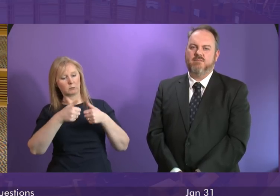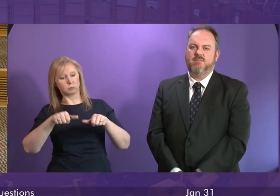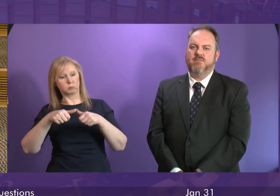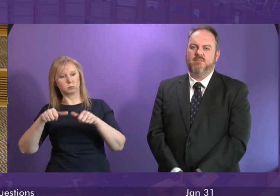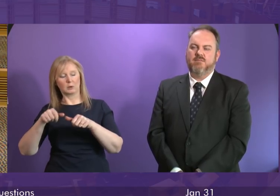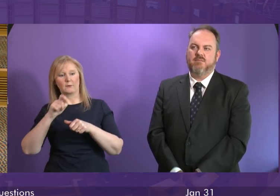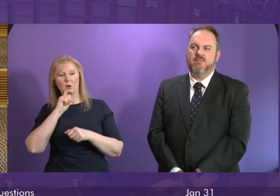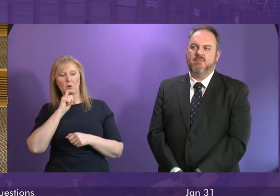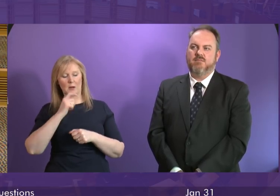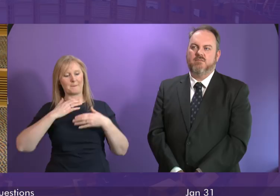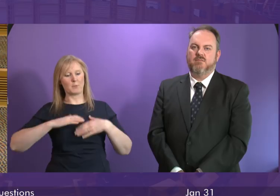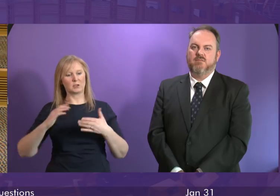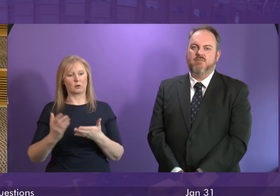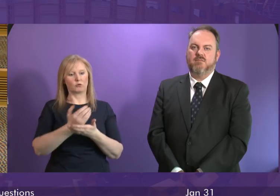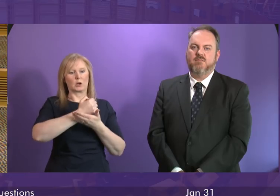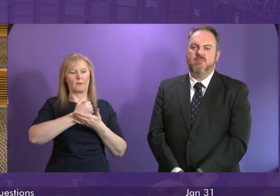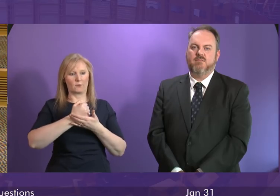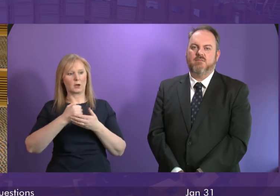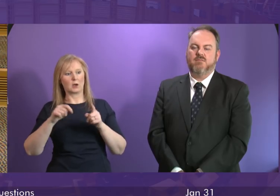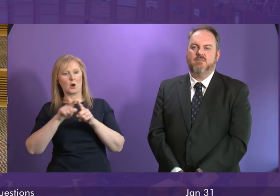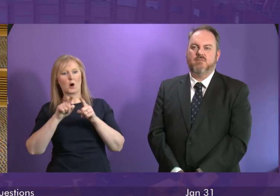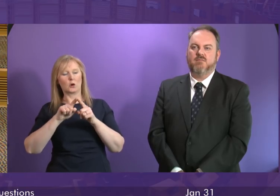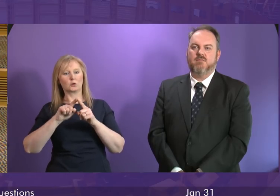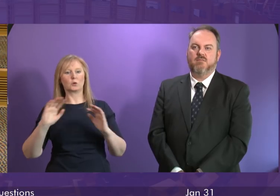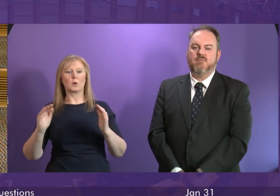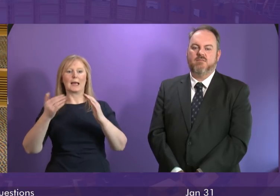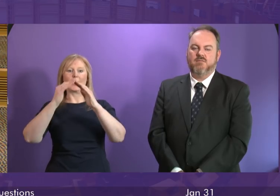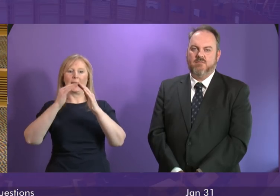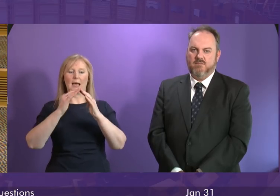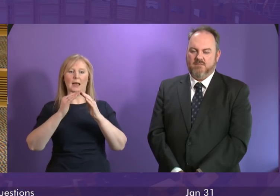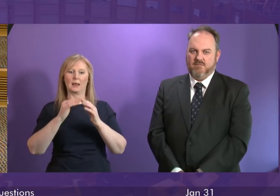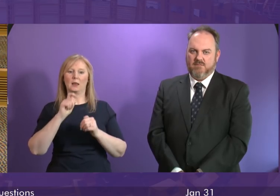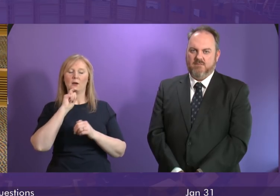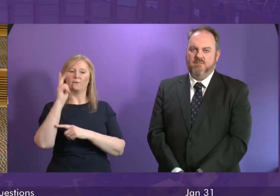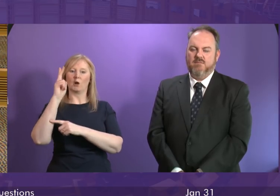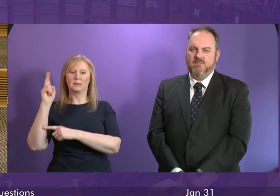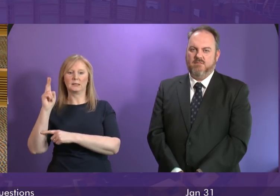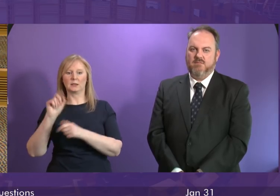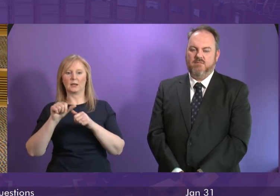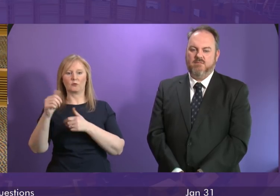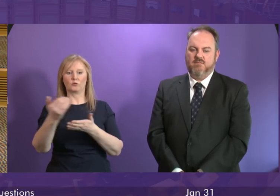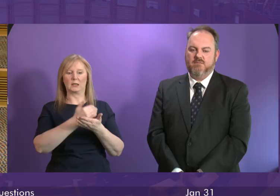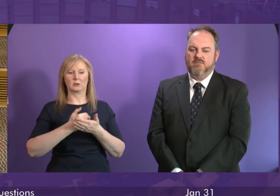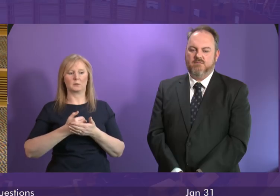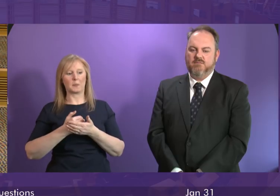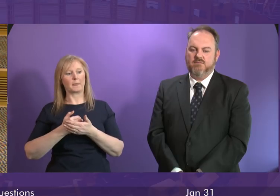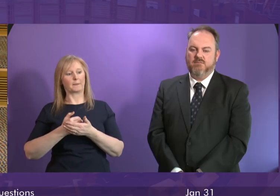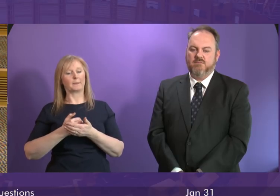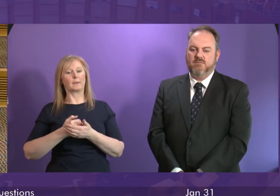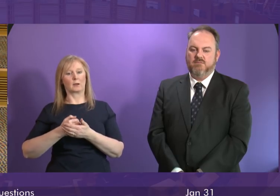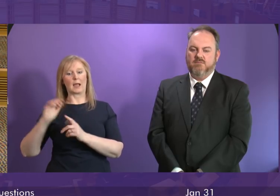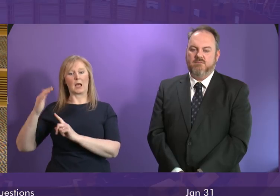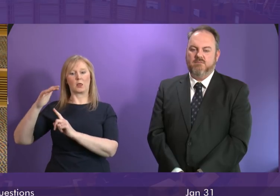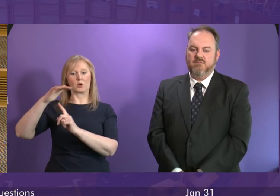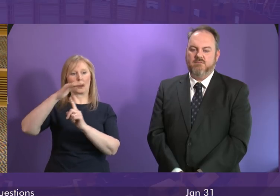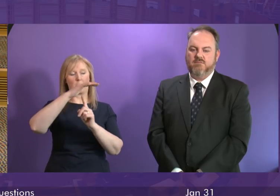body recovery and for lifting volunteers from the hill following a rescue Police Scotland's helicopter has also been introduced as a last